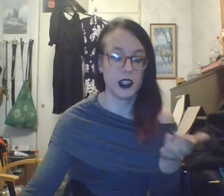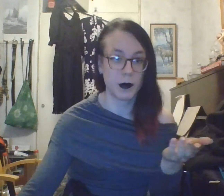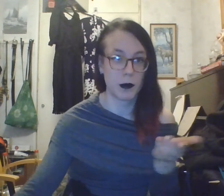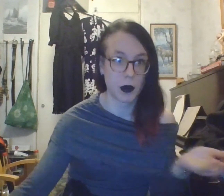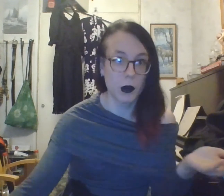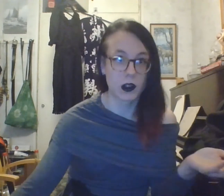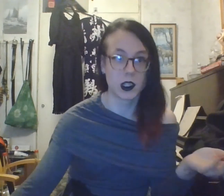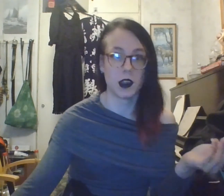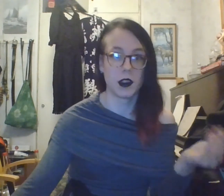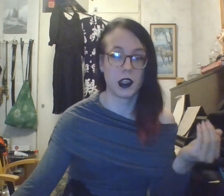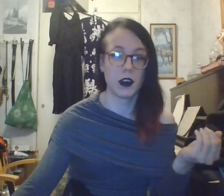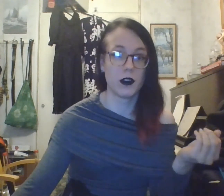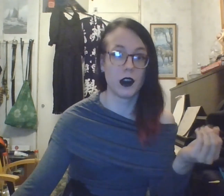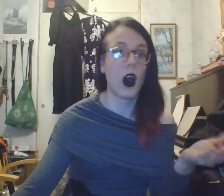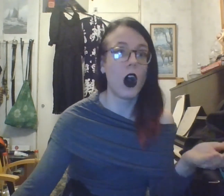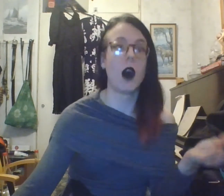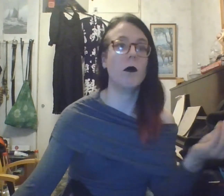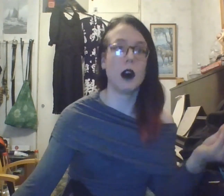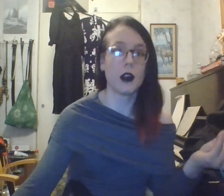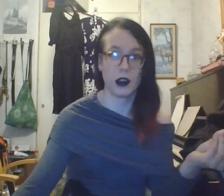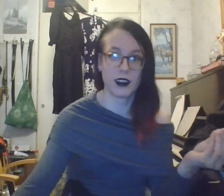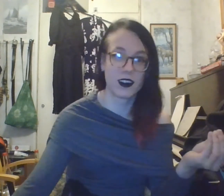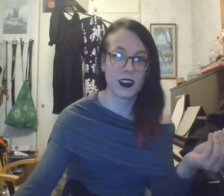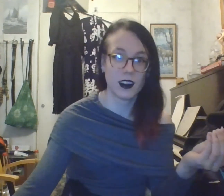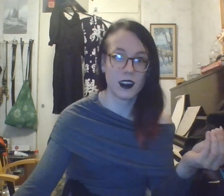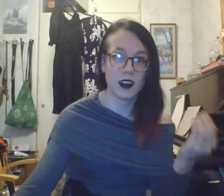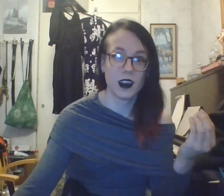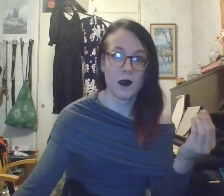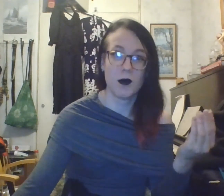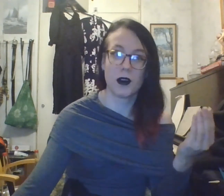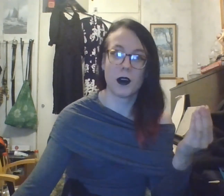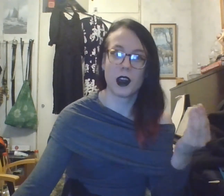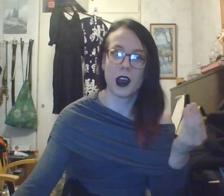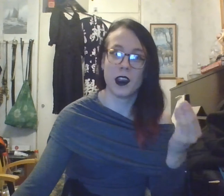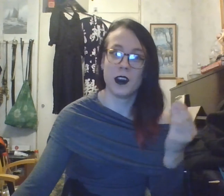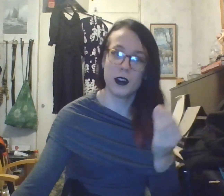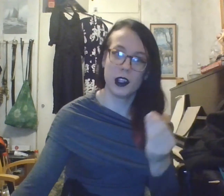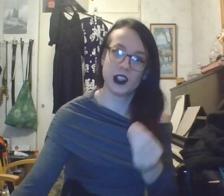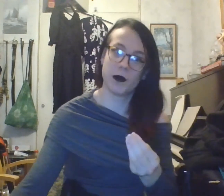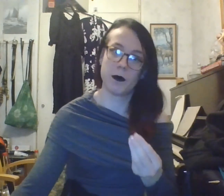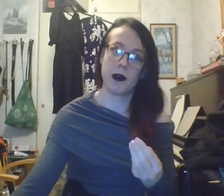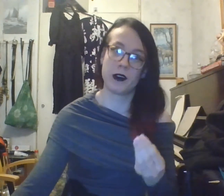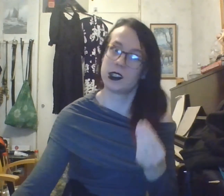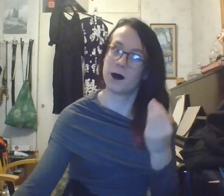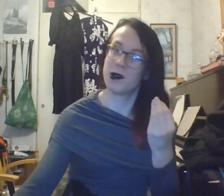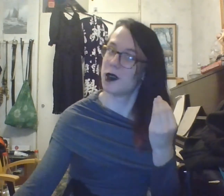minorities, they don't harm others. But a non-legitimate minority would be